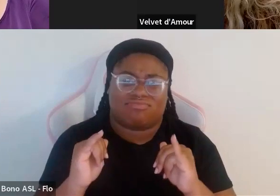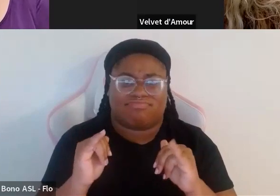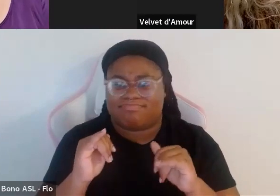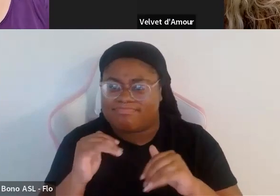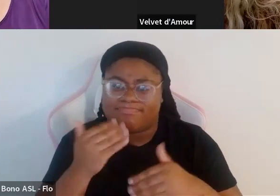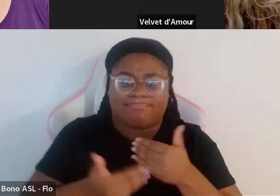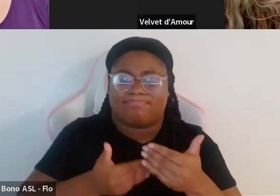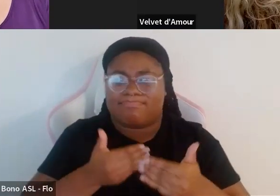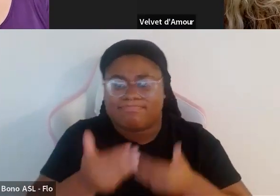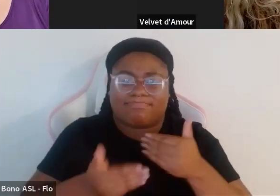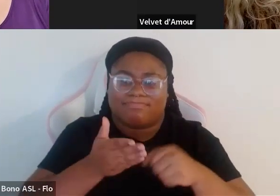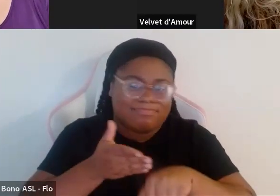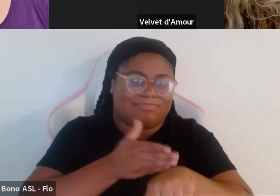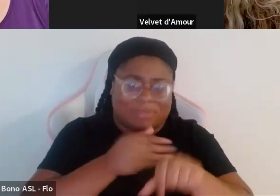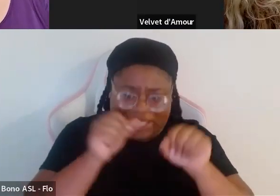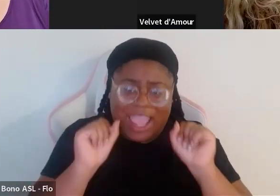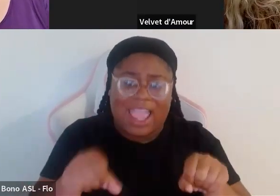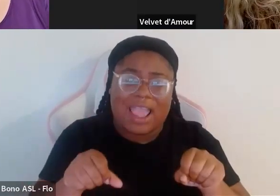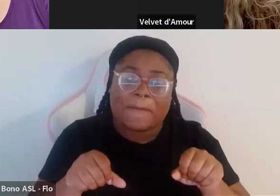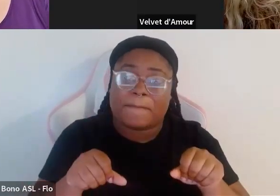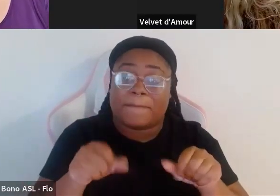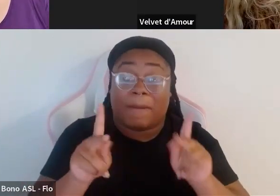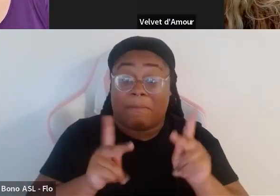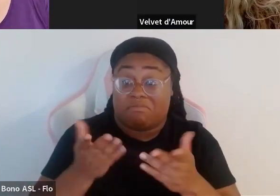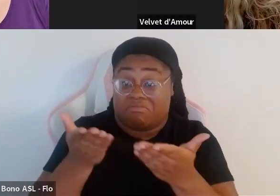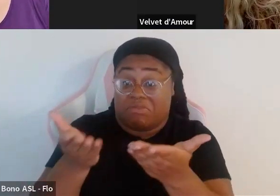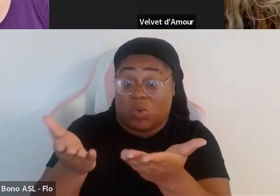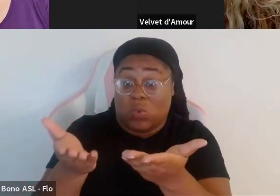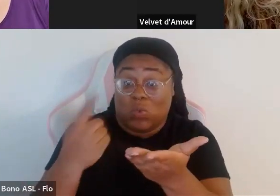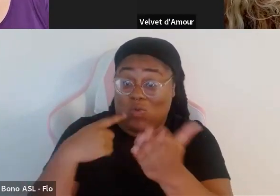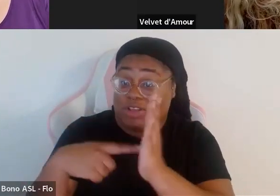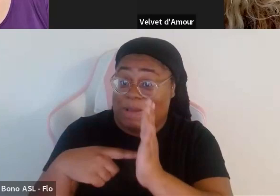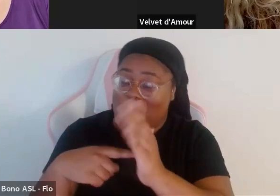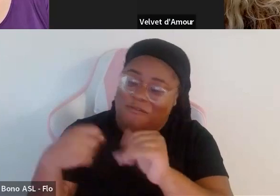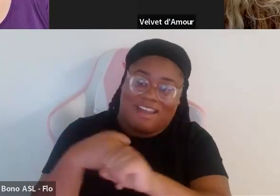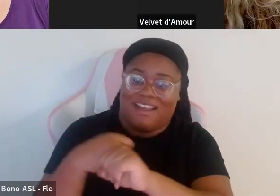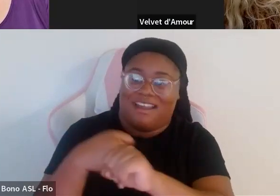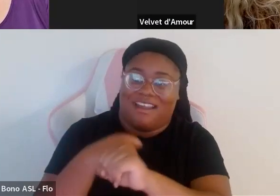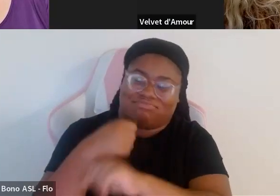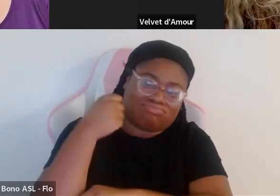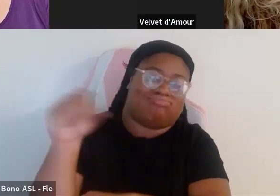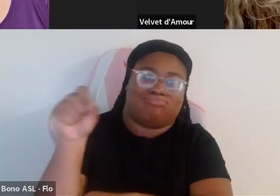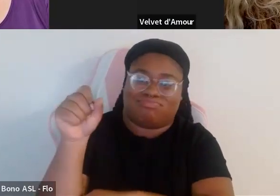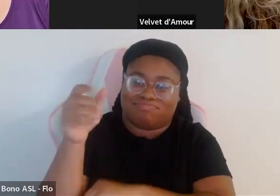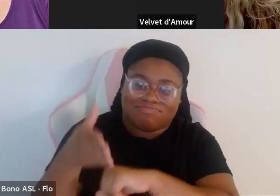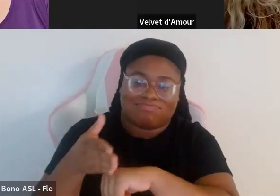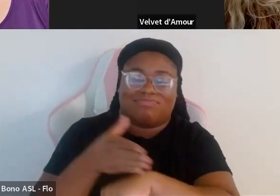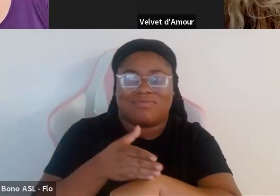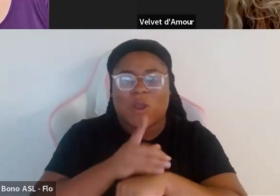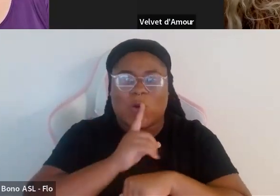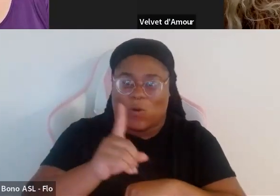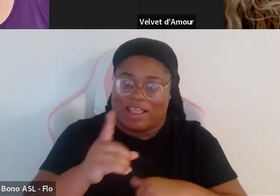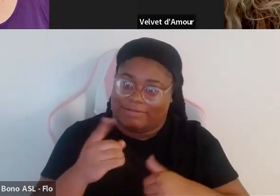you know um but it's people like you that I think are fighting the fight that I think you're gonna help